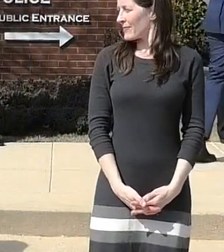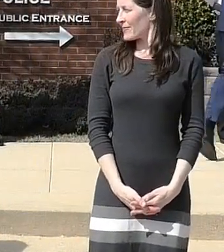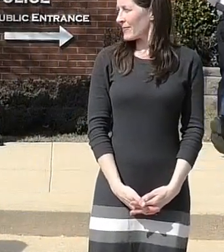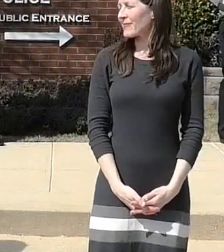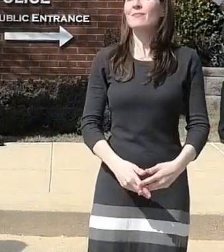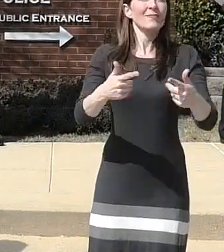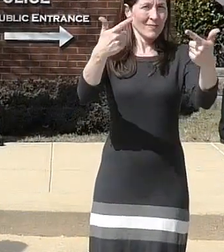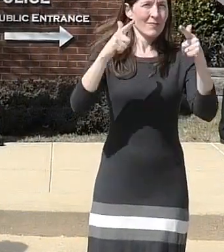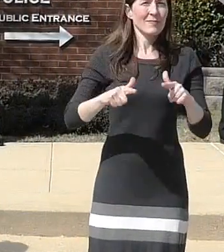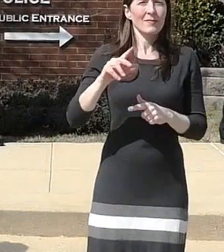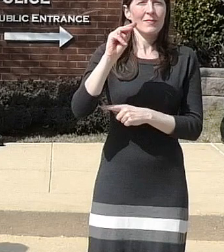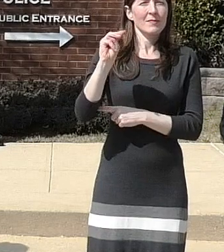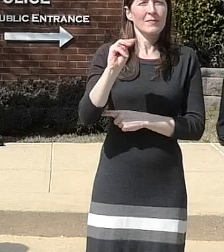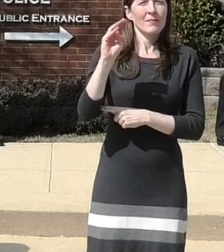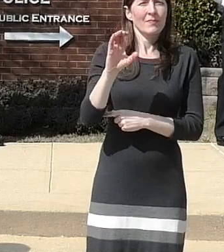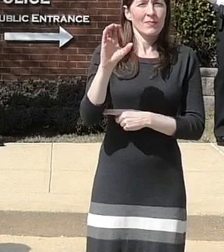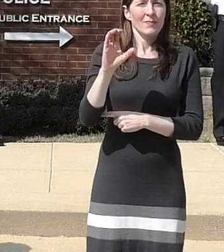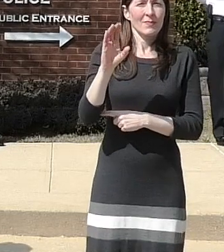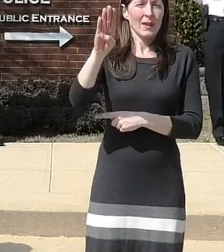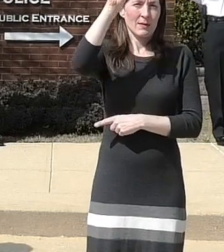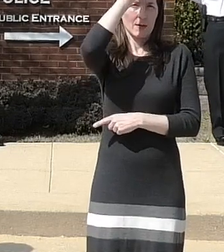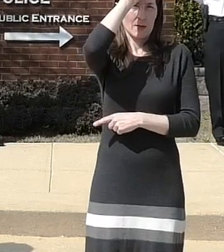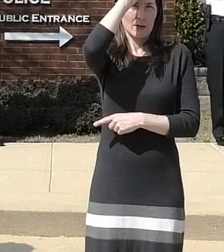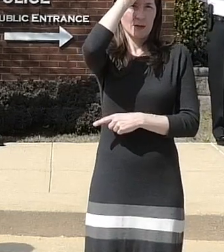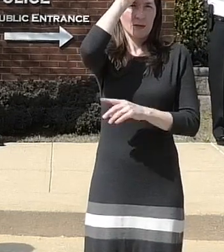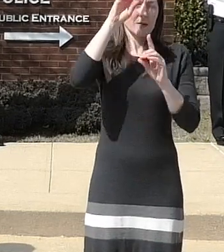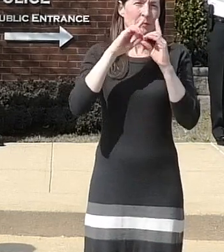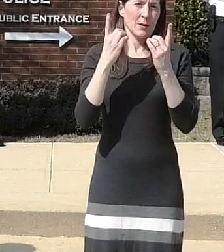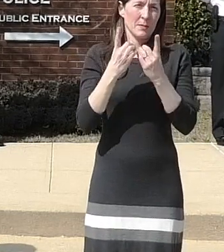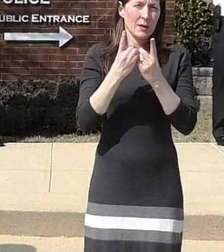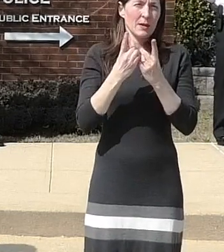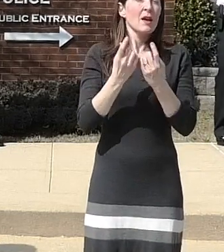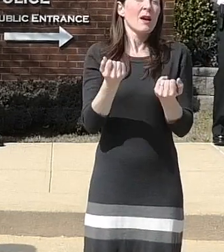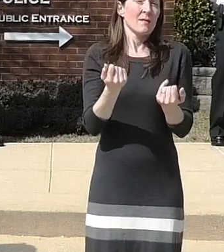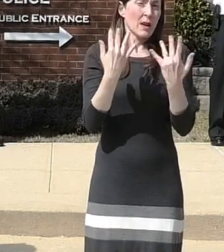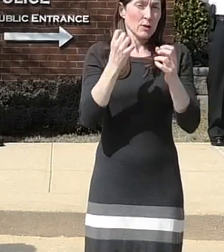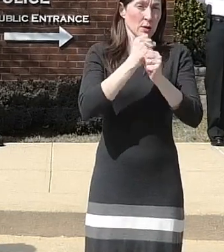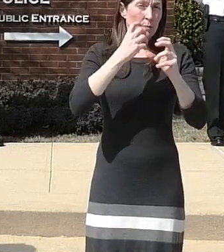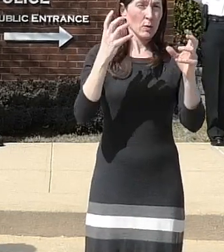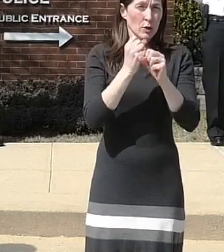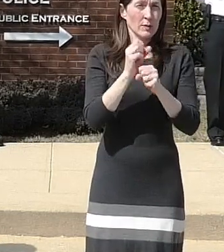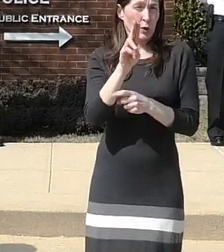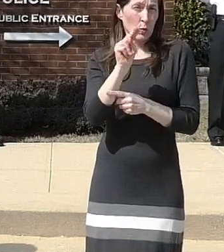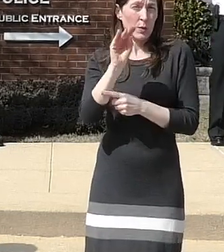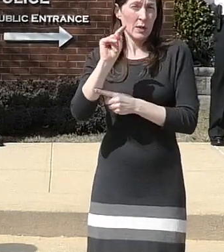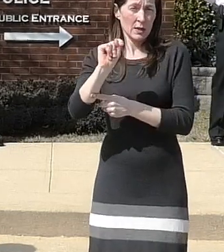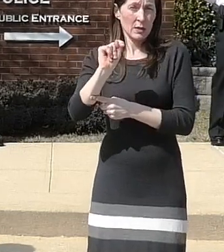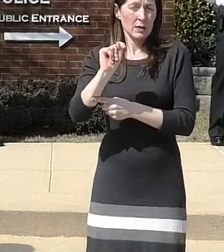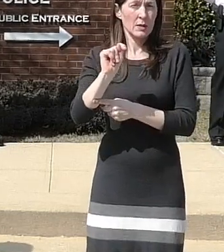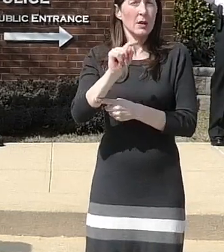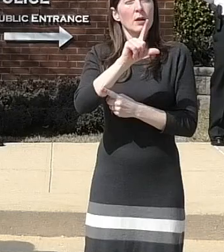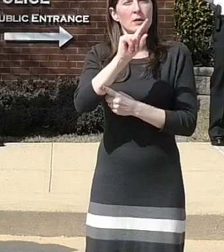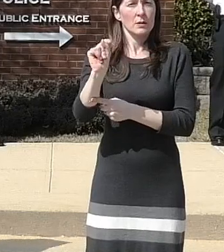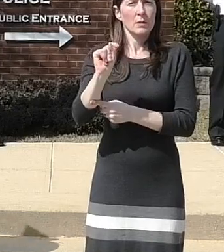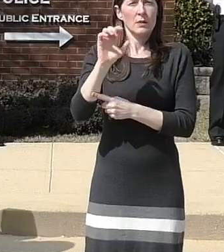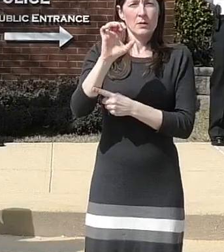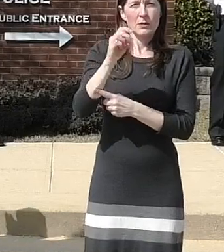okay montgomery county fire department fire explosives unit lieutenant christopher mo